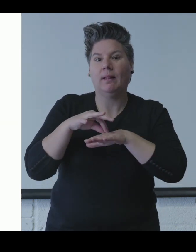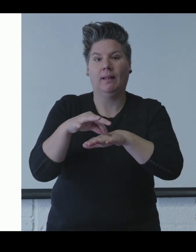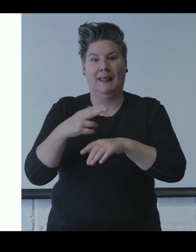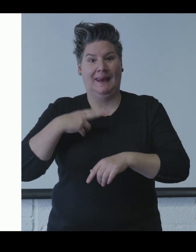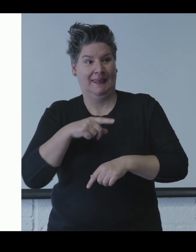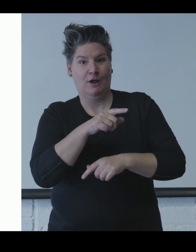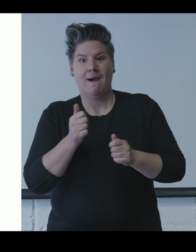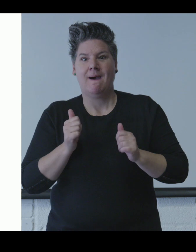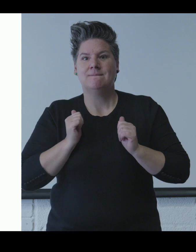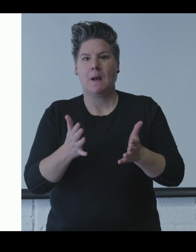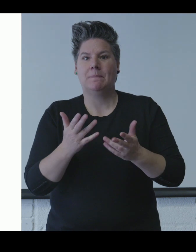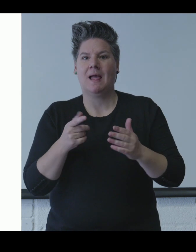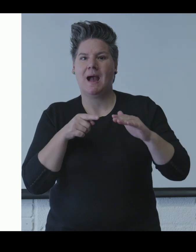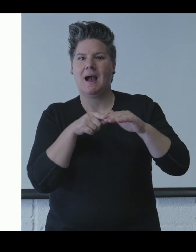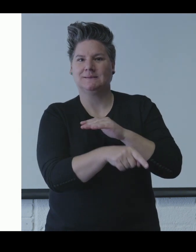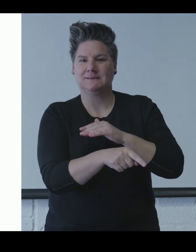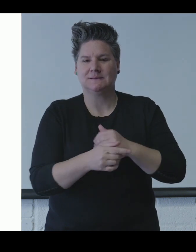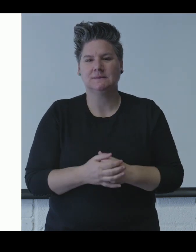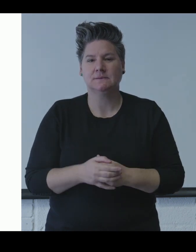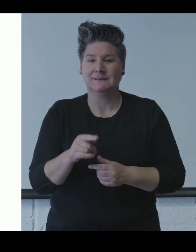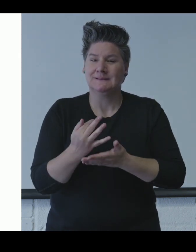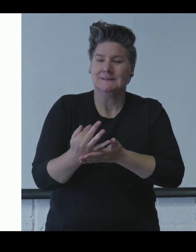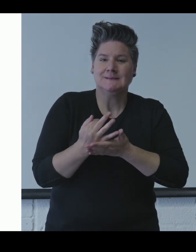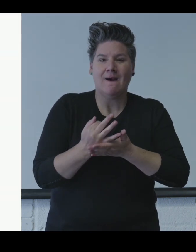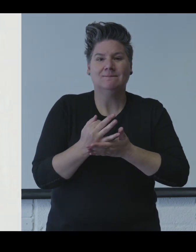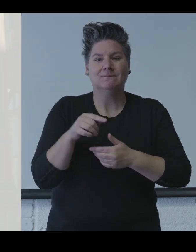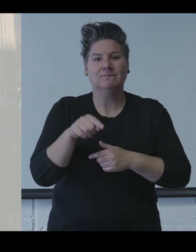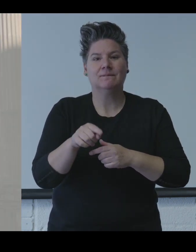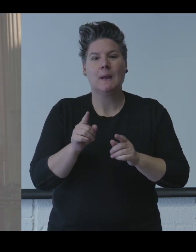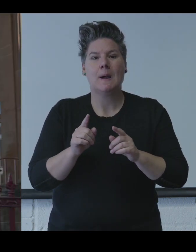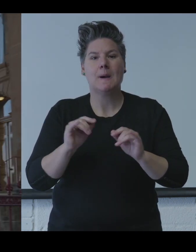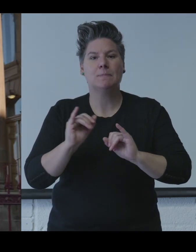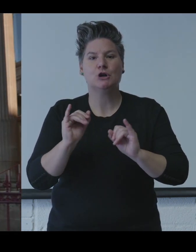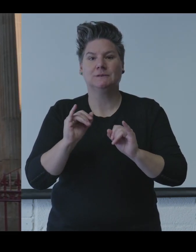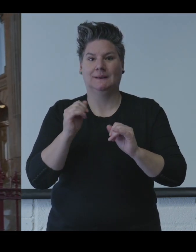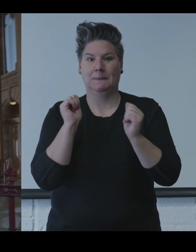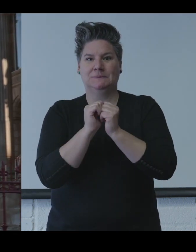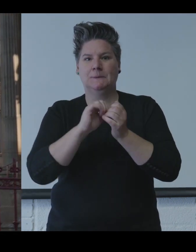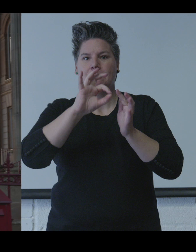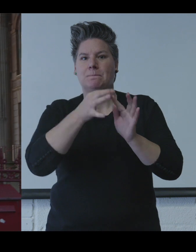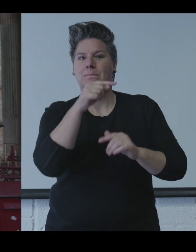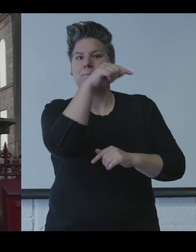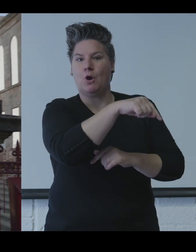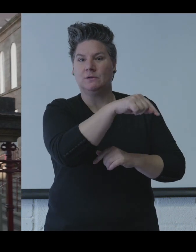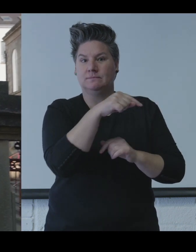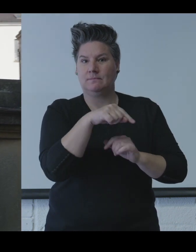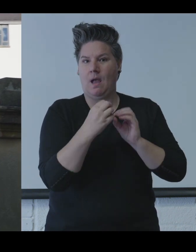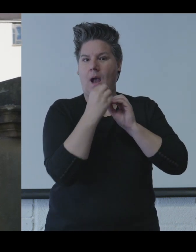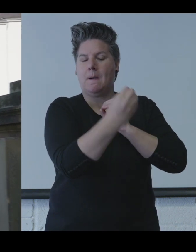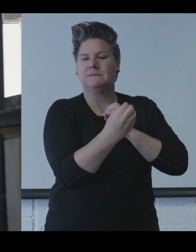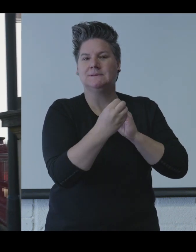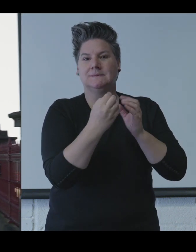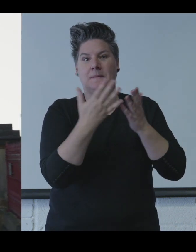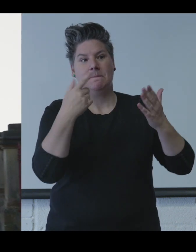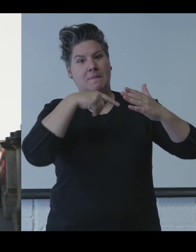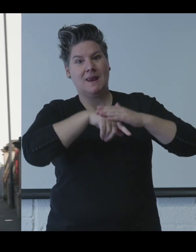The Heritage Centre team will direct you to the nearest available exit. There is a safe emergency assembly point from the Heritage Centre at